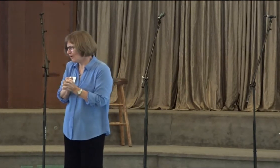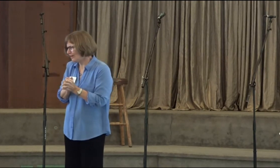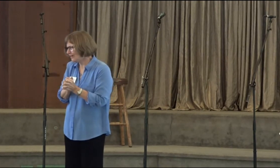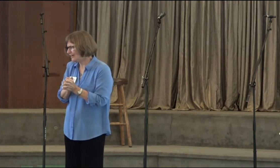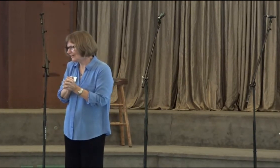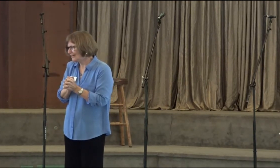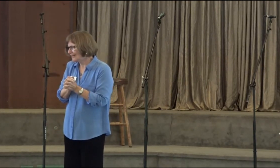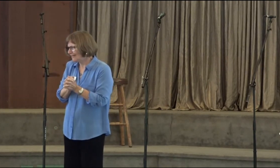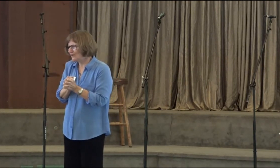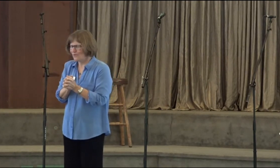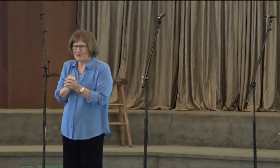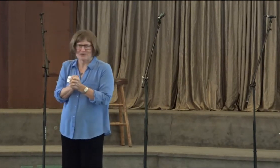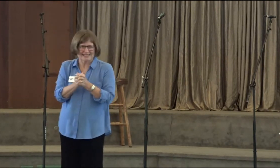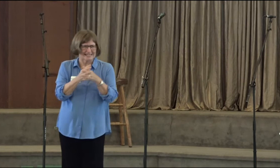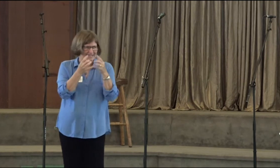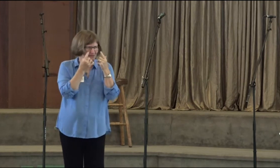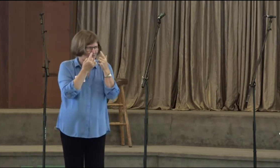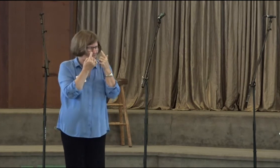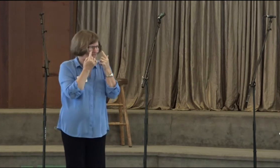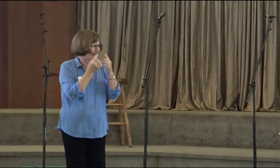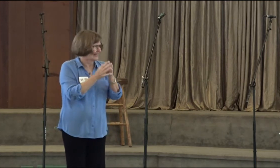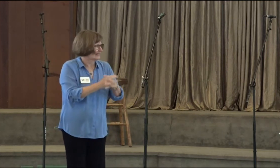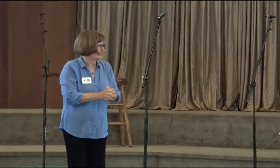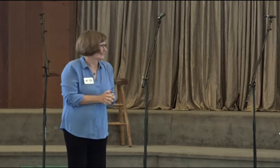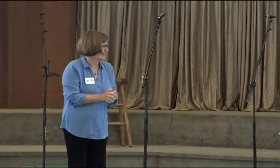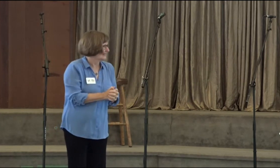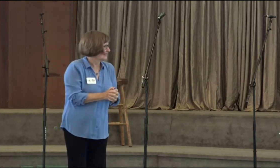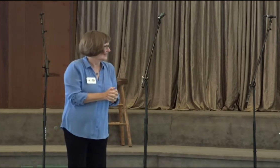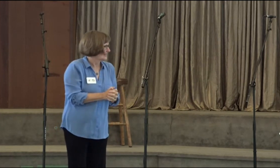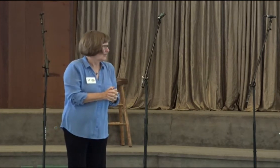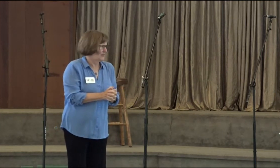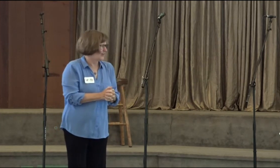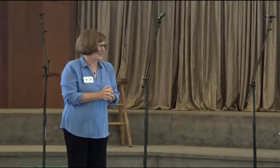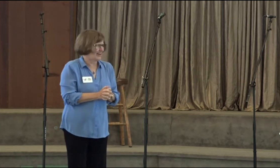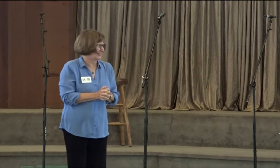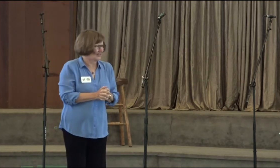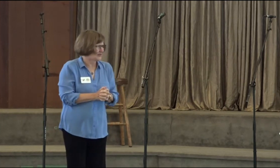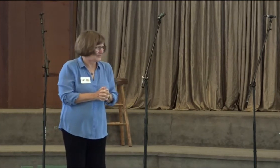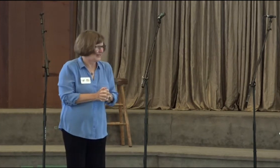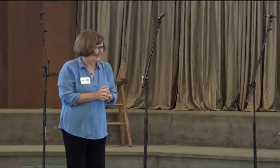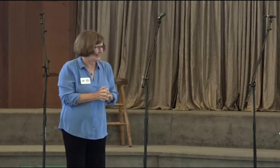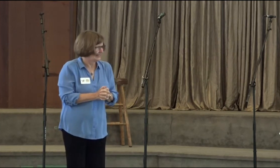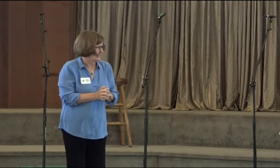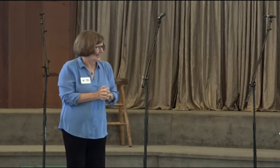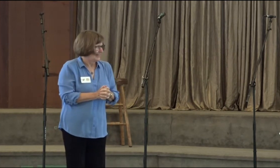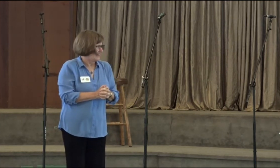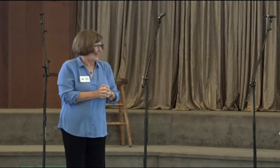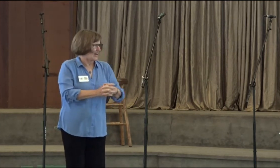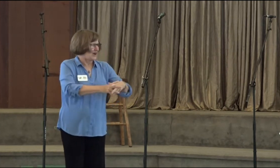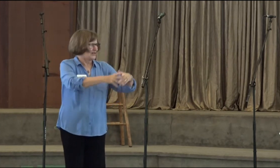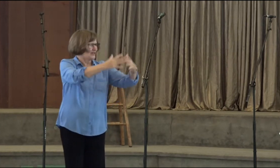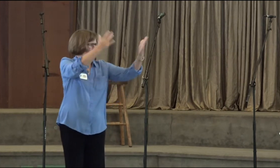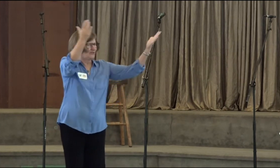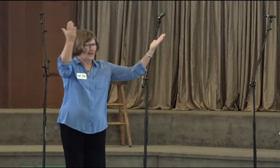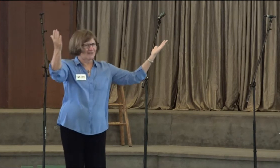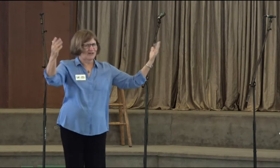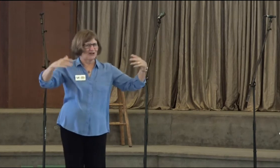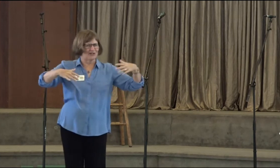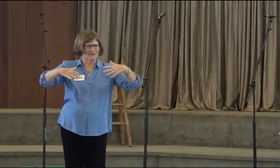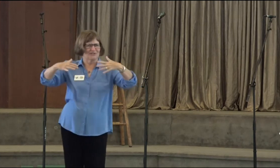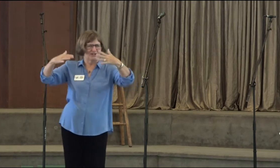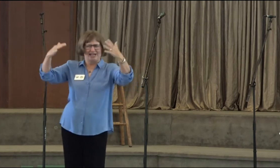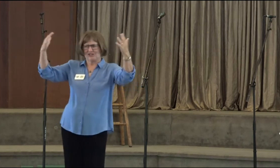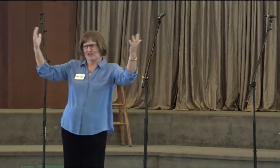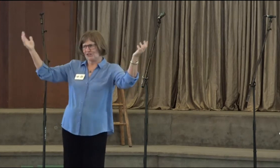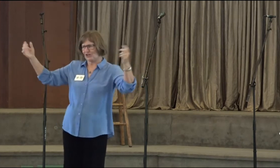much more than what we see with these eyes, that we are not alone, that all of you have